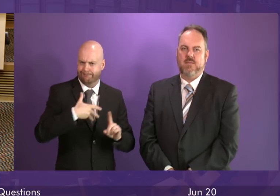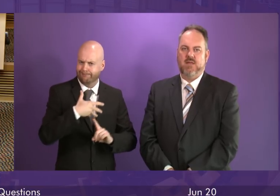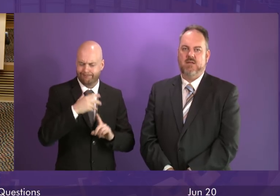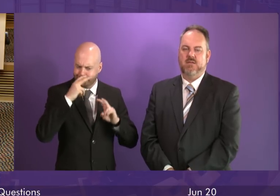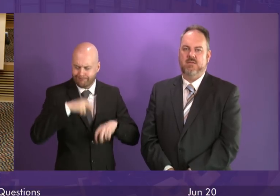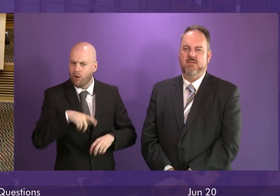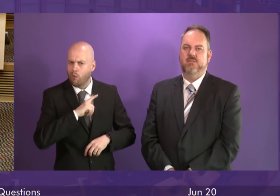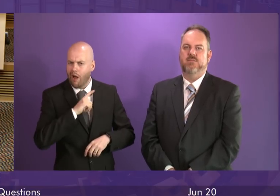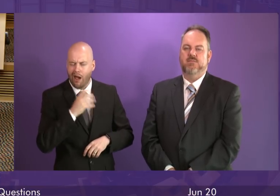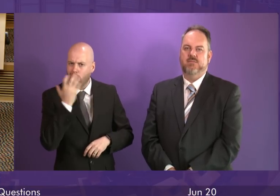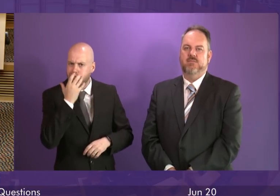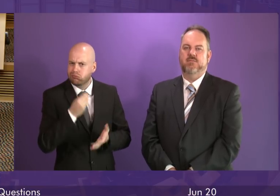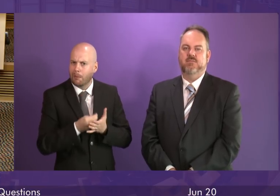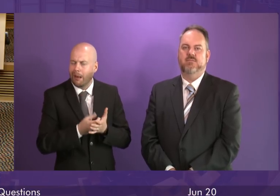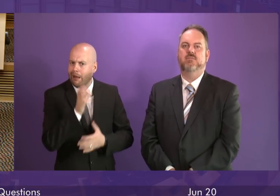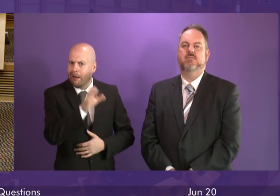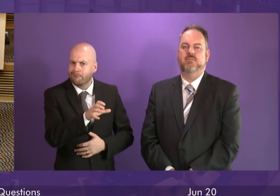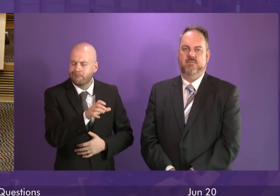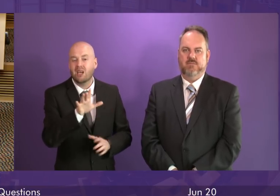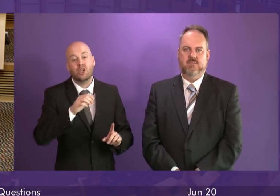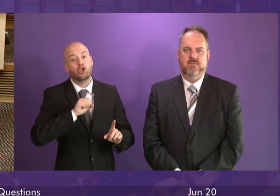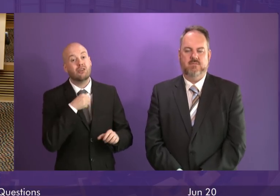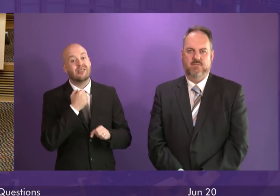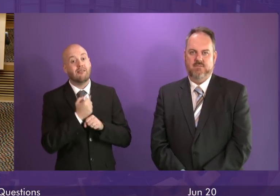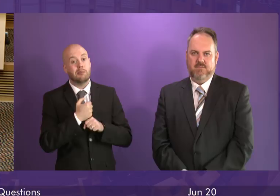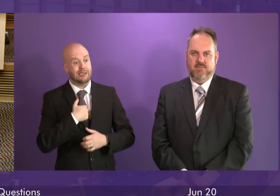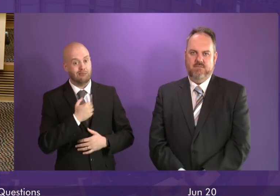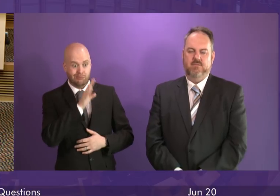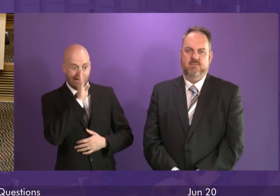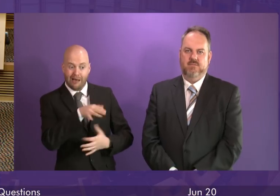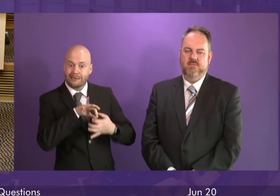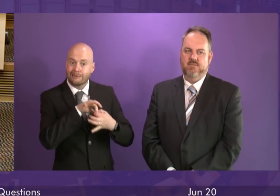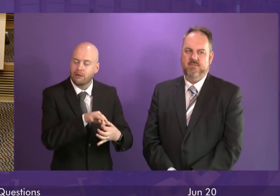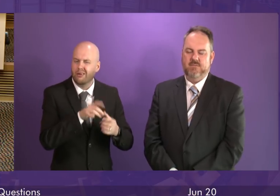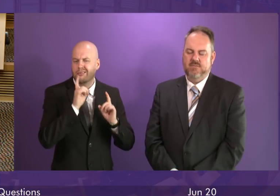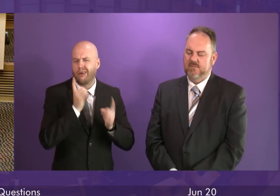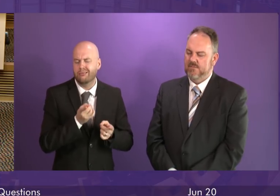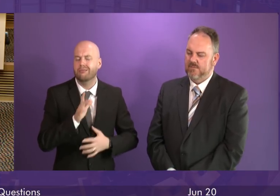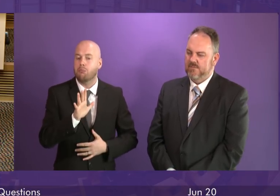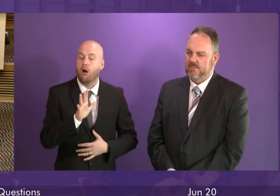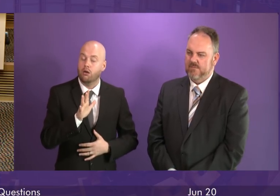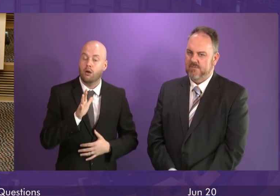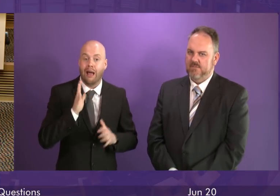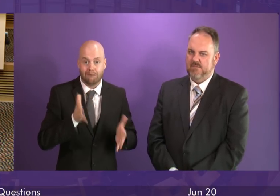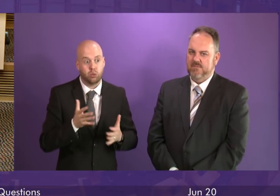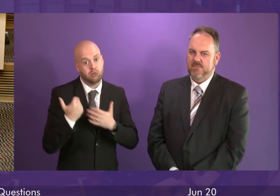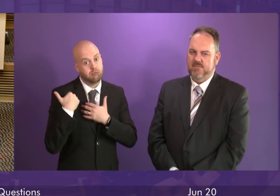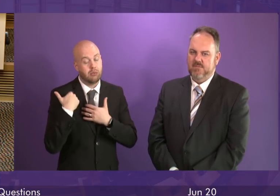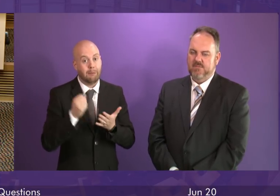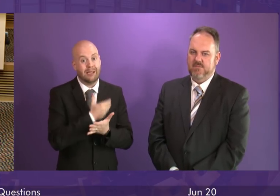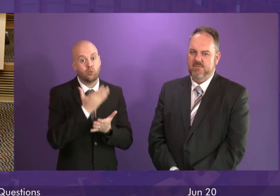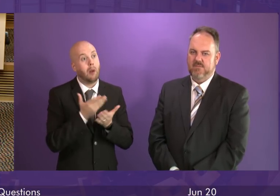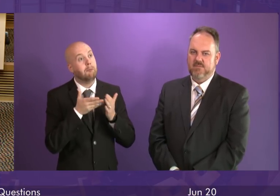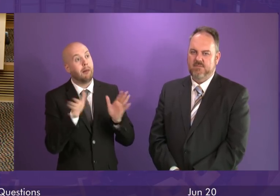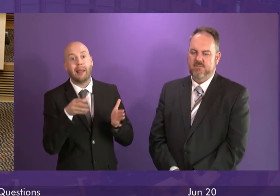Government has no direct role in this matter, I'm very clear there is a duty on all bodies to ensure that public money is spent appropriately and to be able to justify the